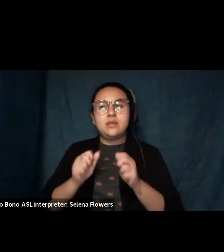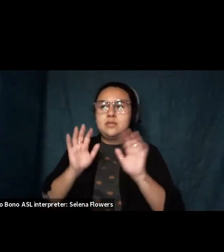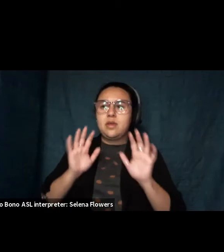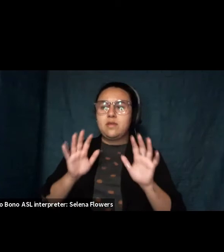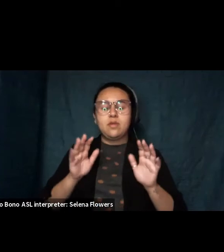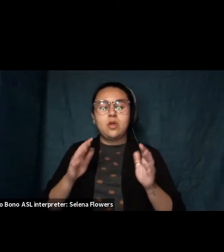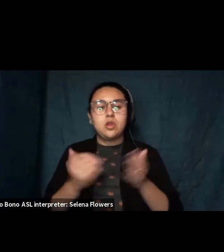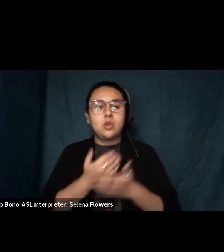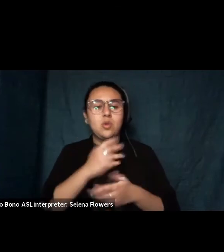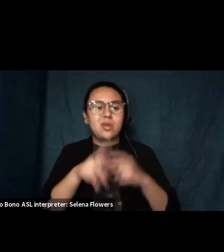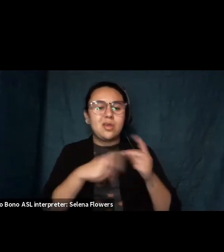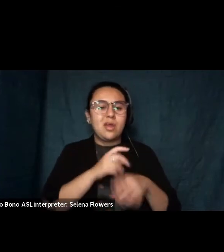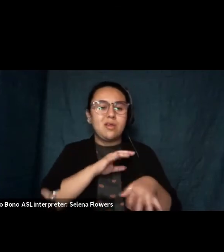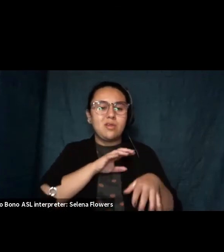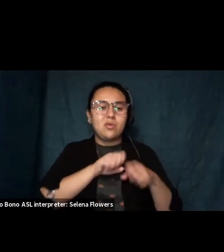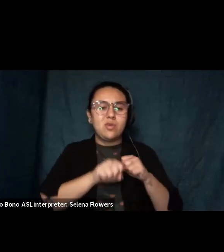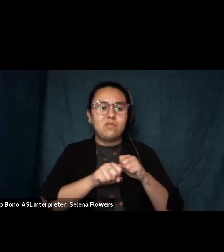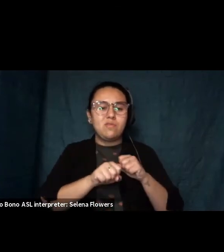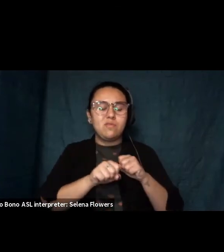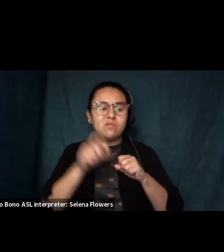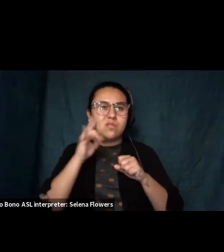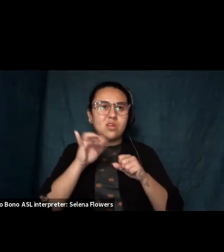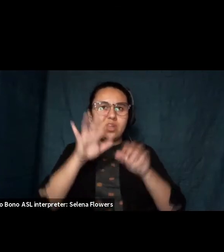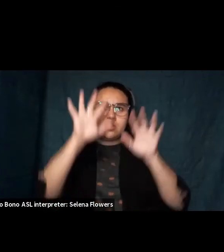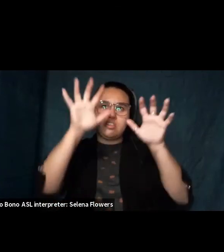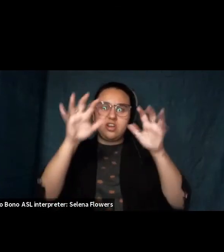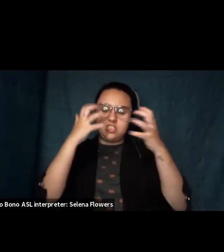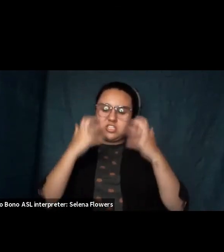out under a little stars thank you